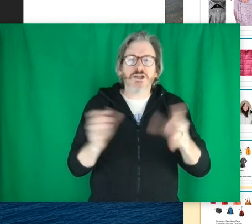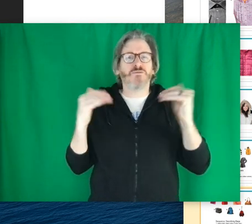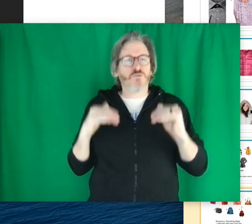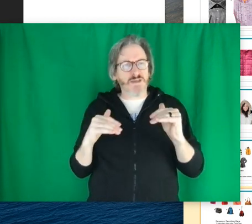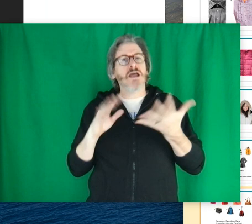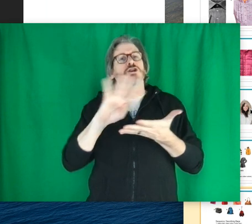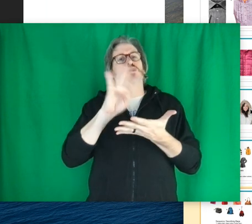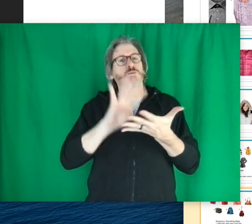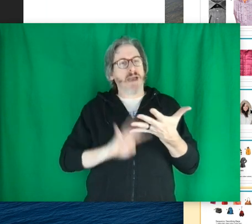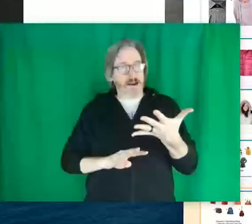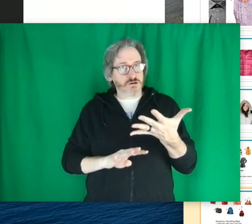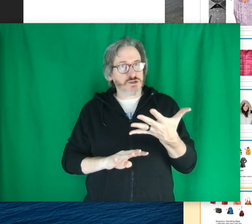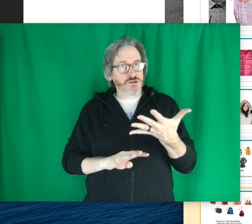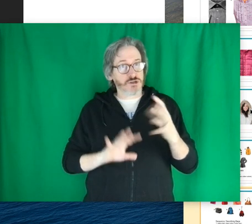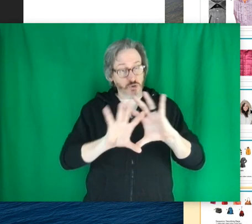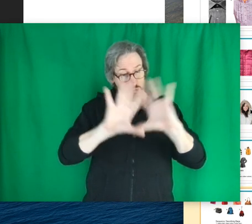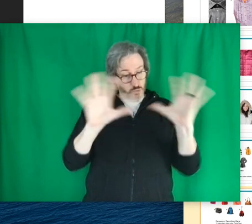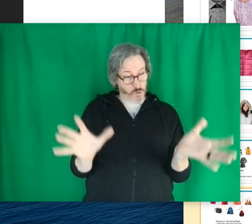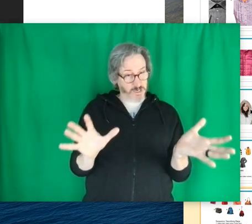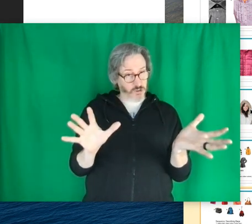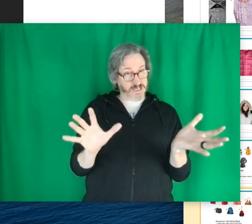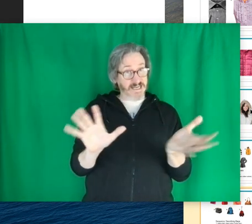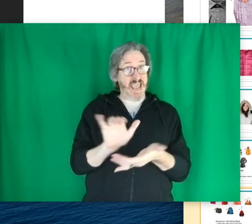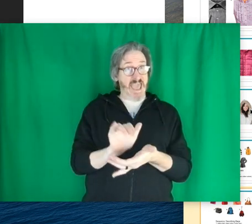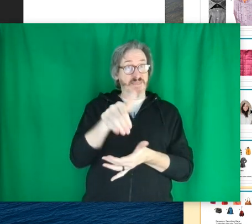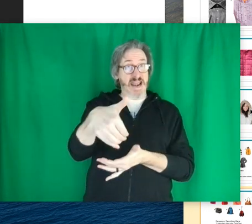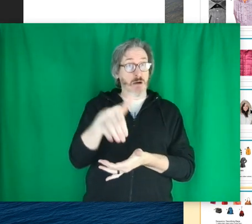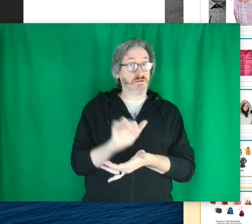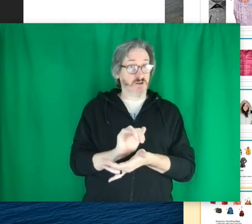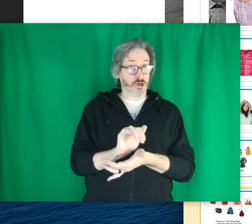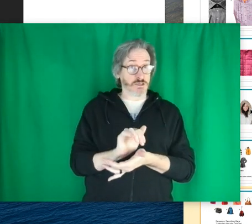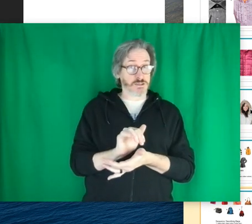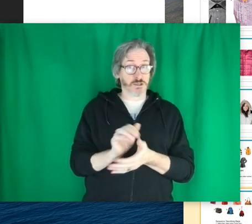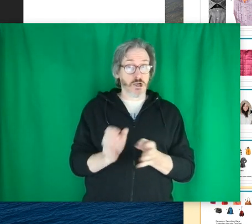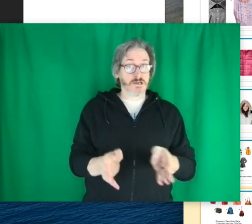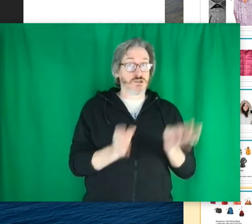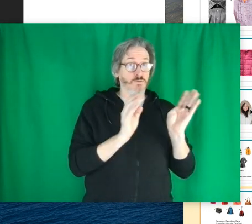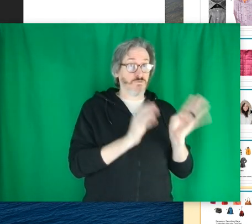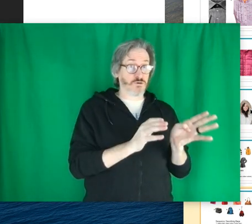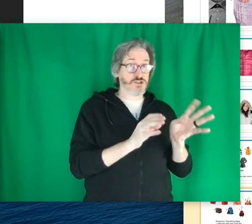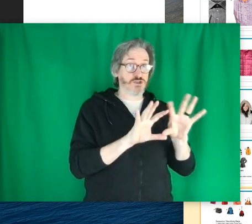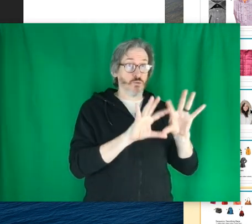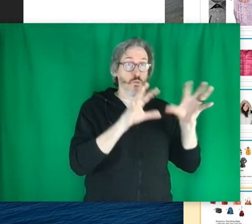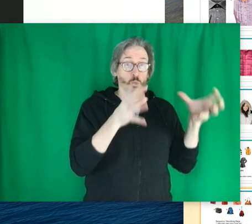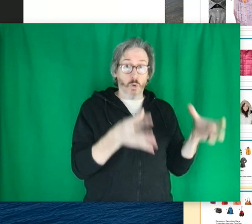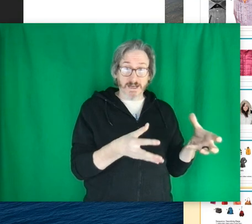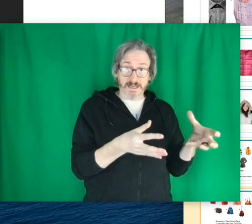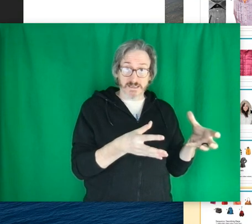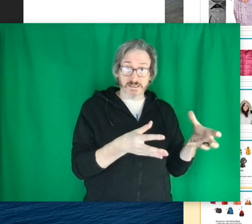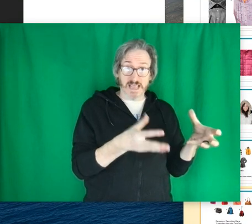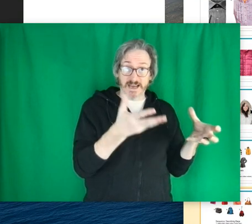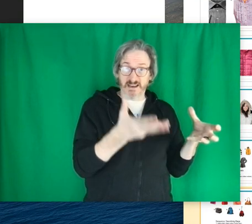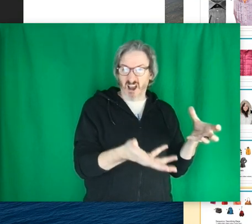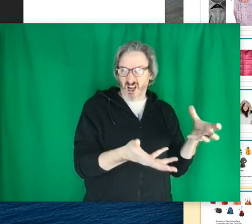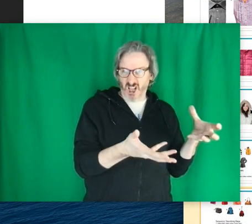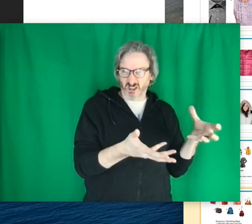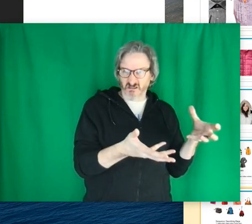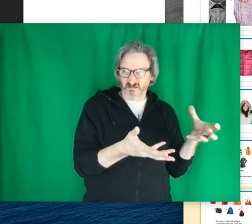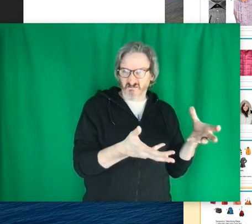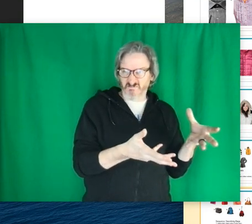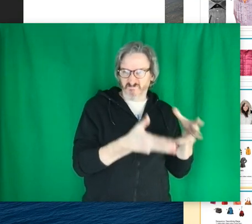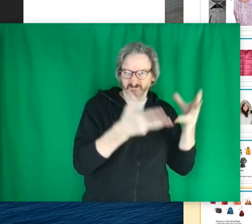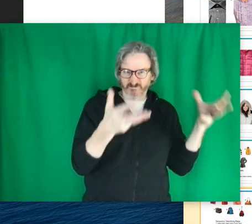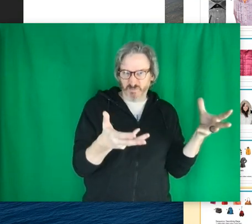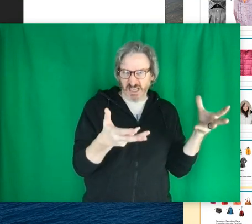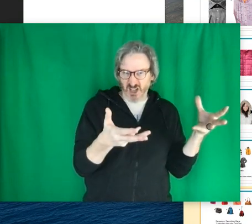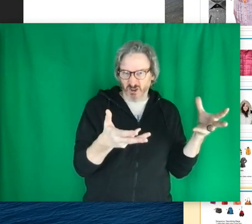Actually before that, do patterns. So what it looks like, and then how it functions. So first, what it is, and a color.